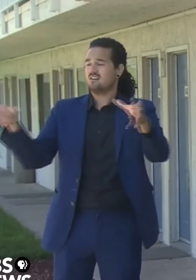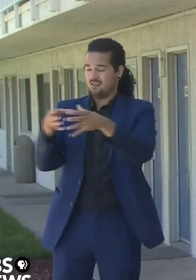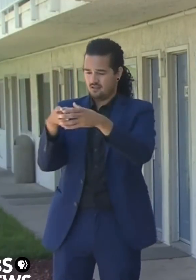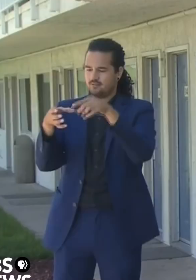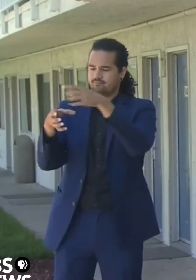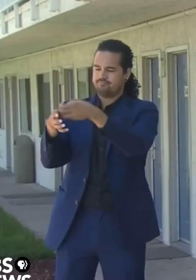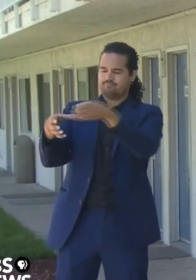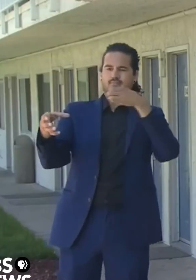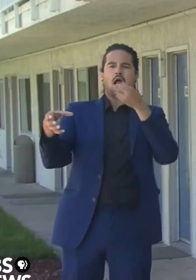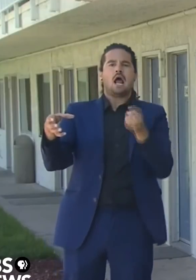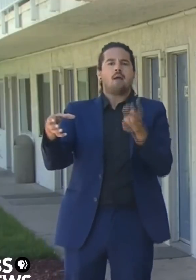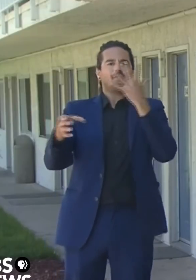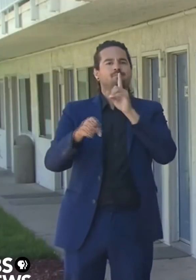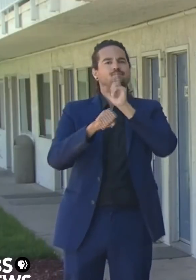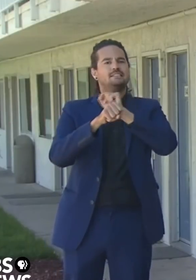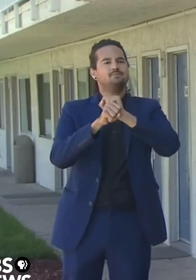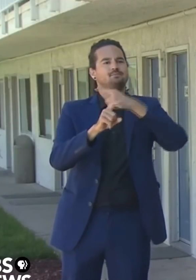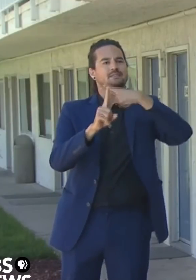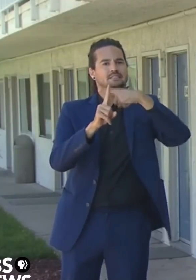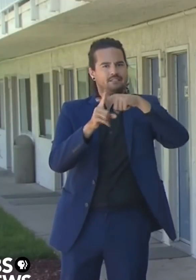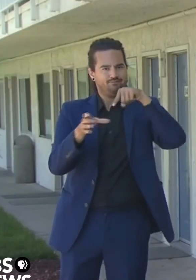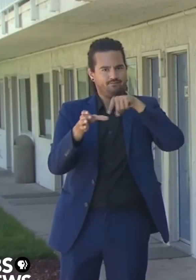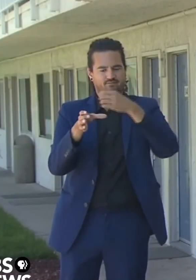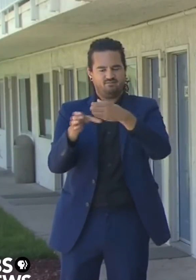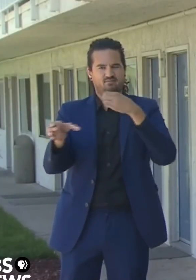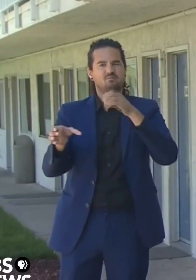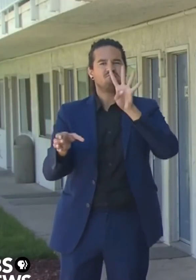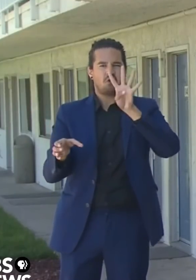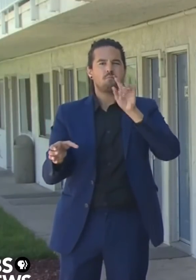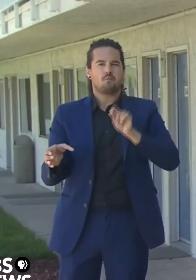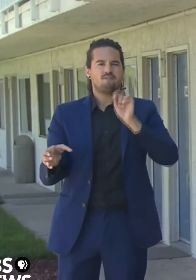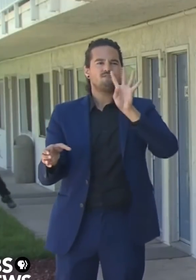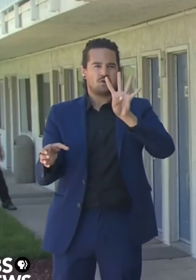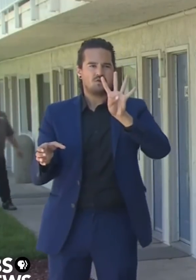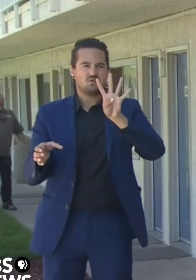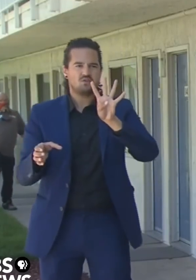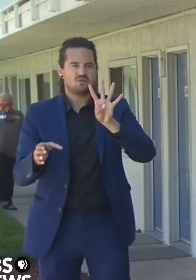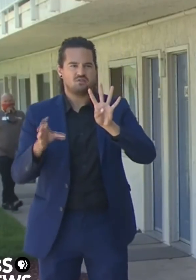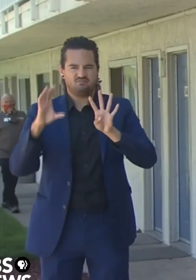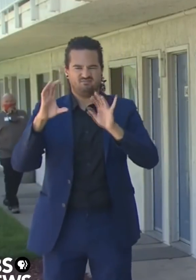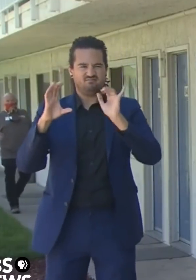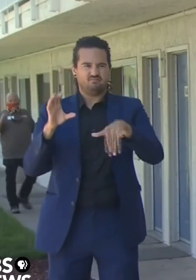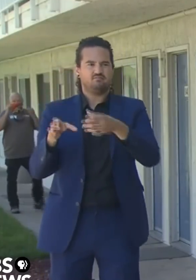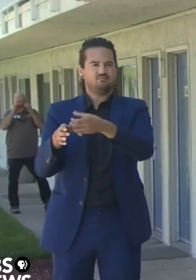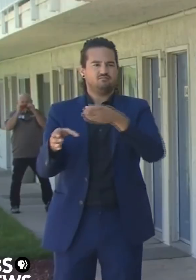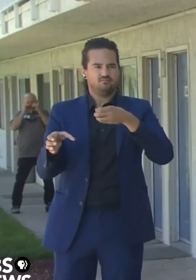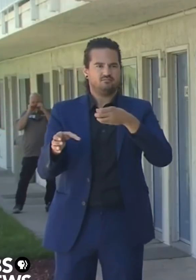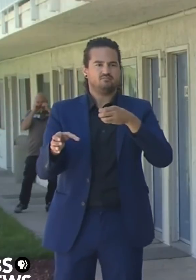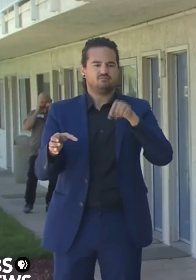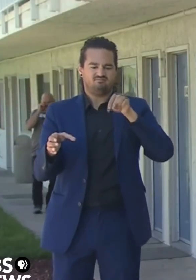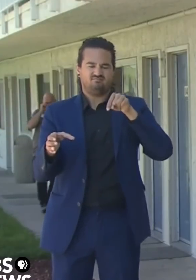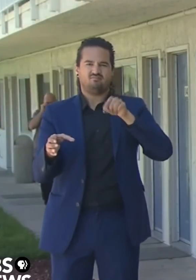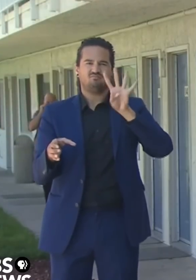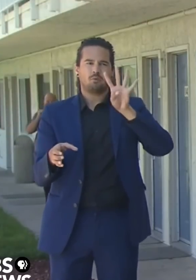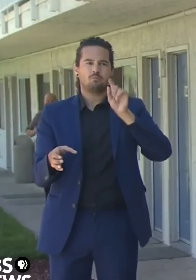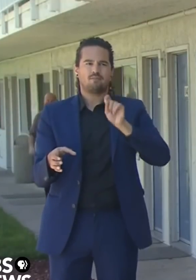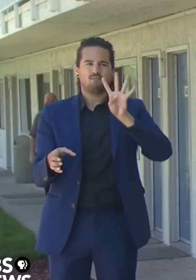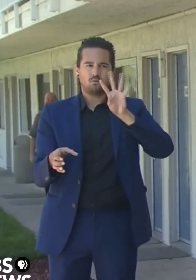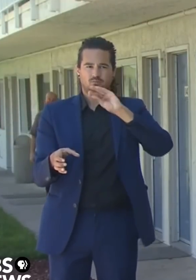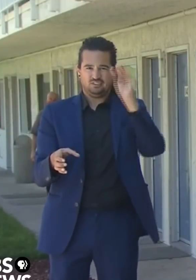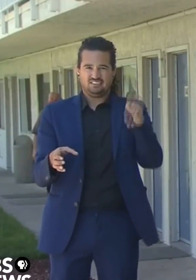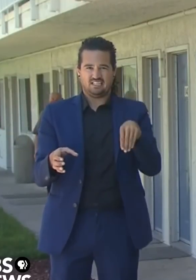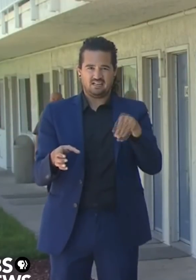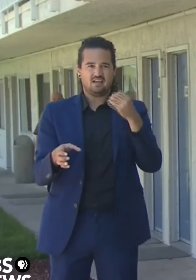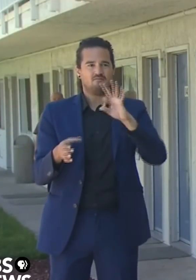positive. Our positivity rate two weeks ago was 4.4% over a 14-day period. Today,